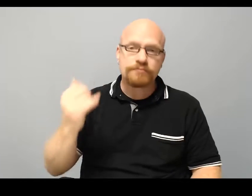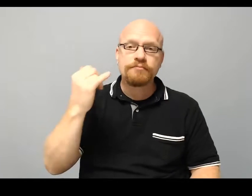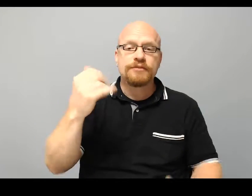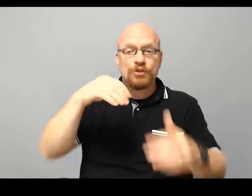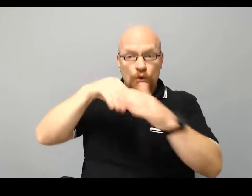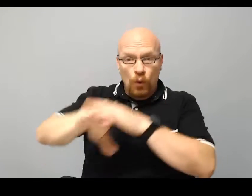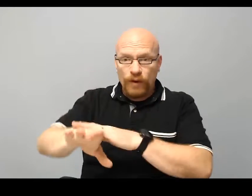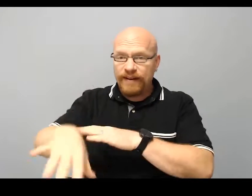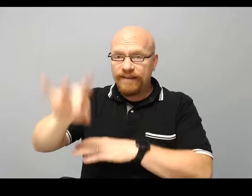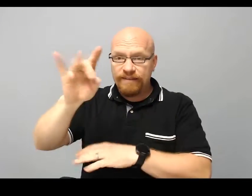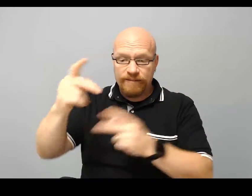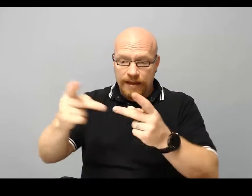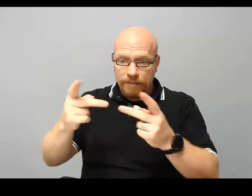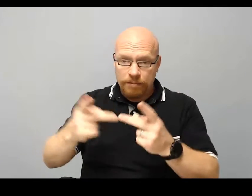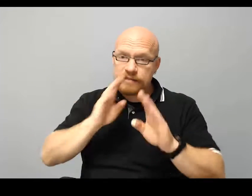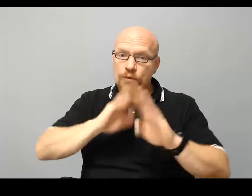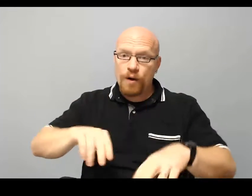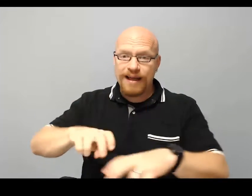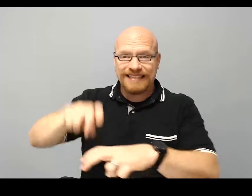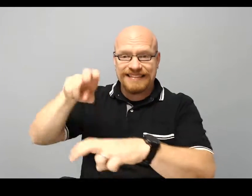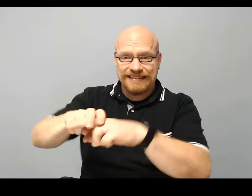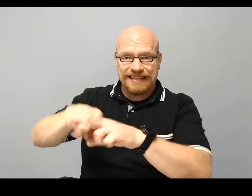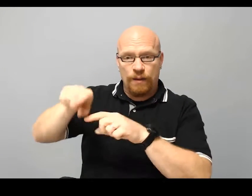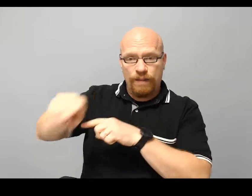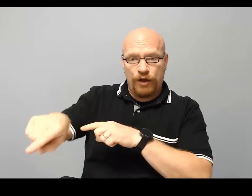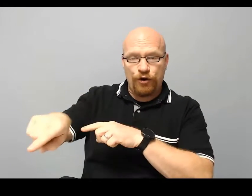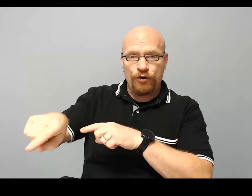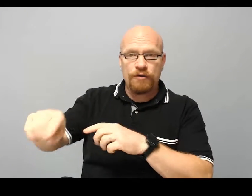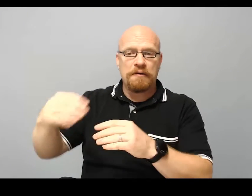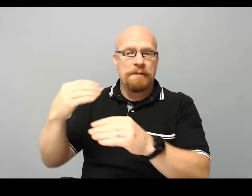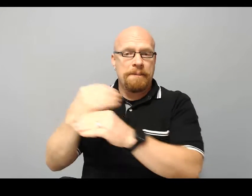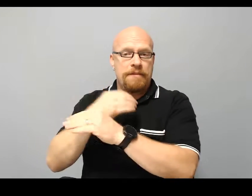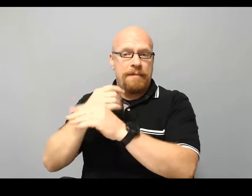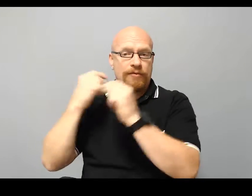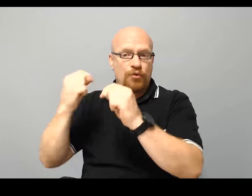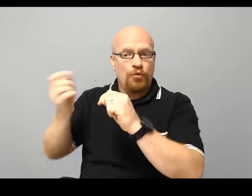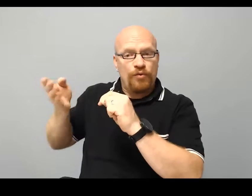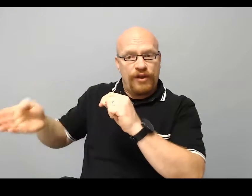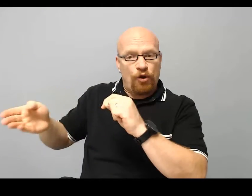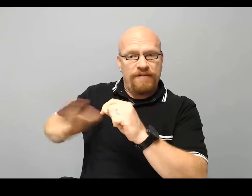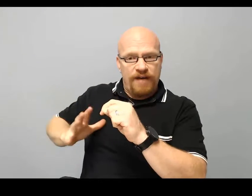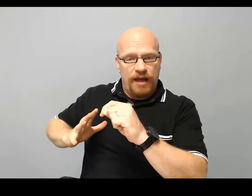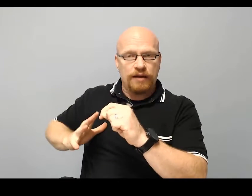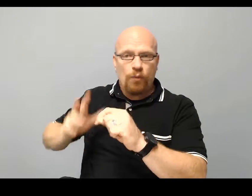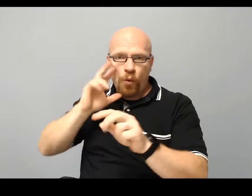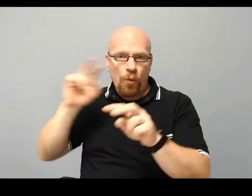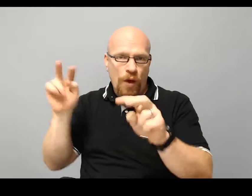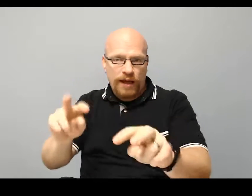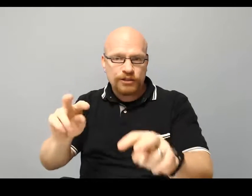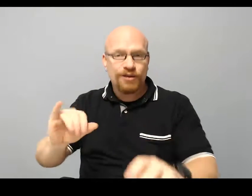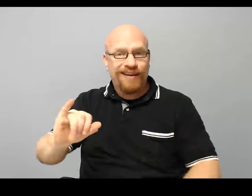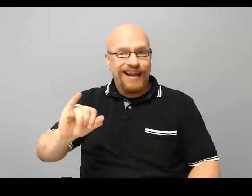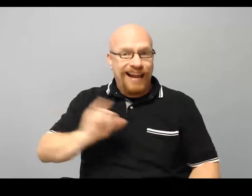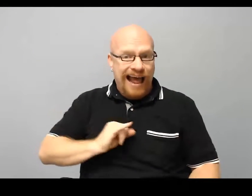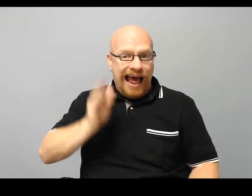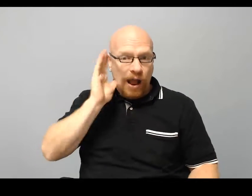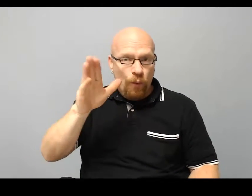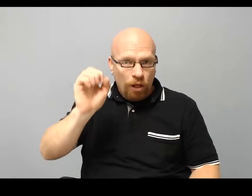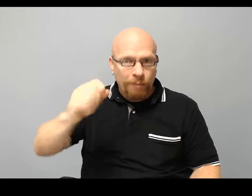Go in, find a place quiet, sit down there. The math tool there will be fine. Watch. I will be